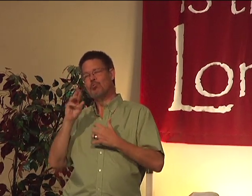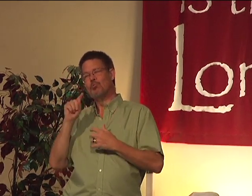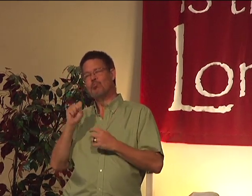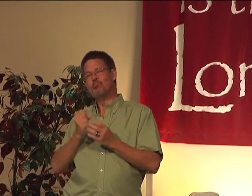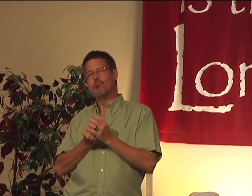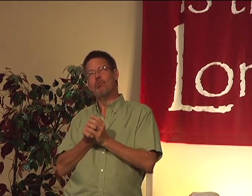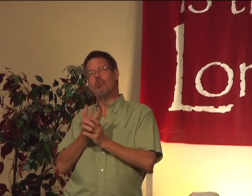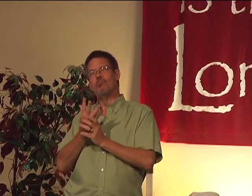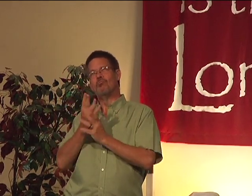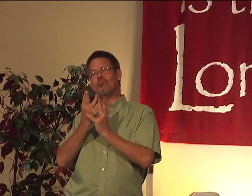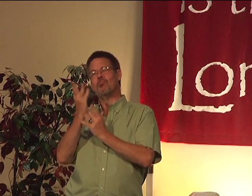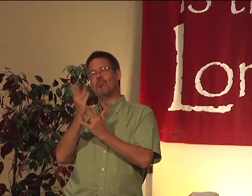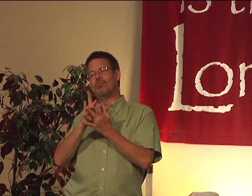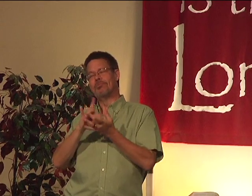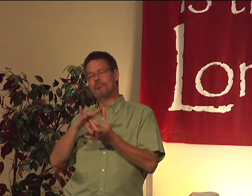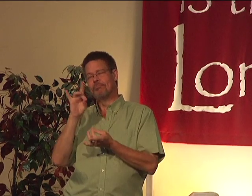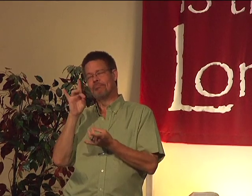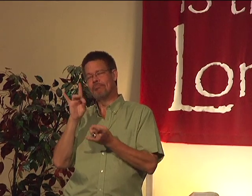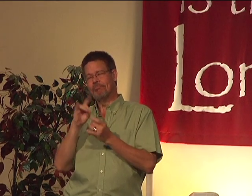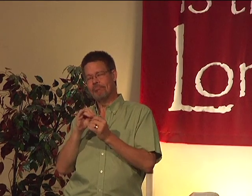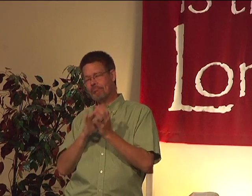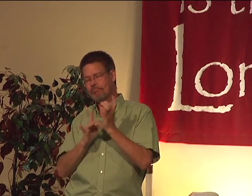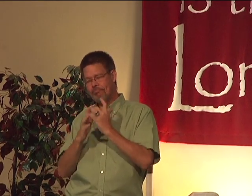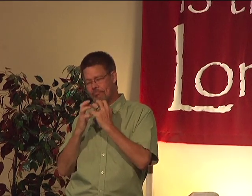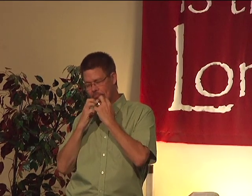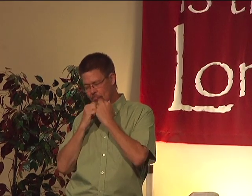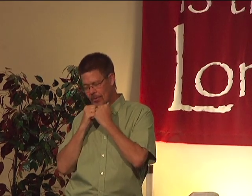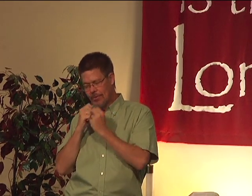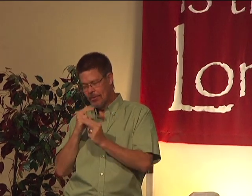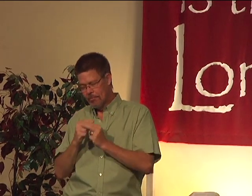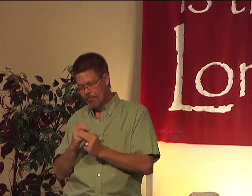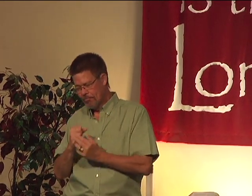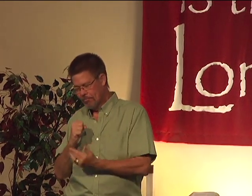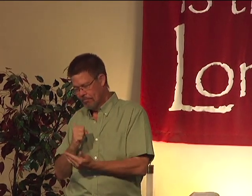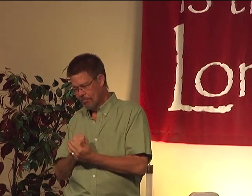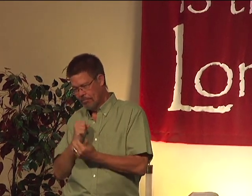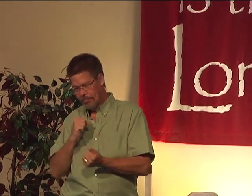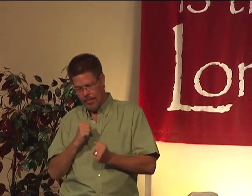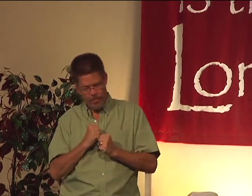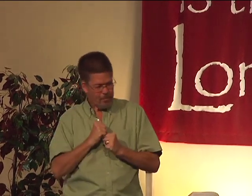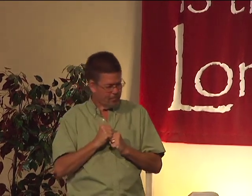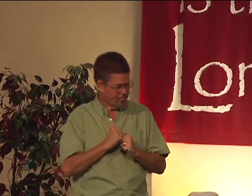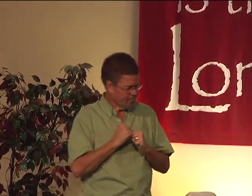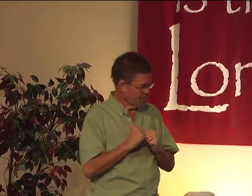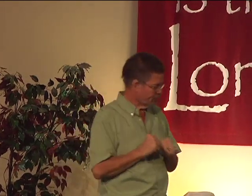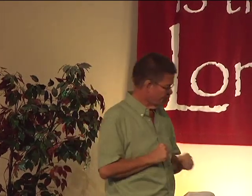let those roots grow through the Holy Spirit. it's in Jesus' precious name we pray. Amen.